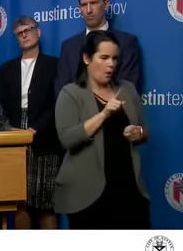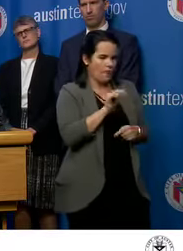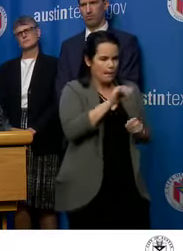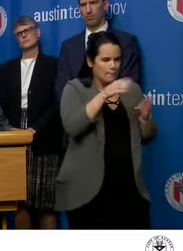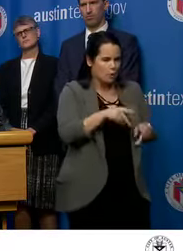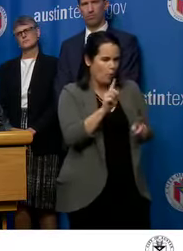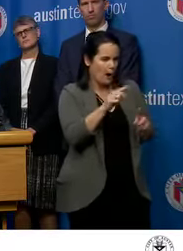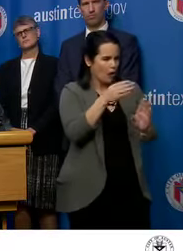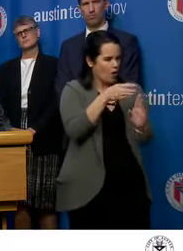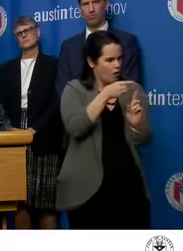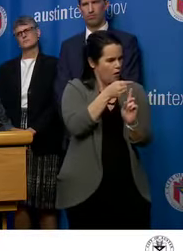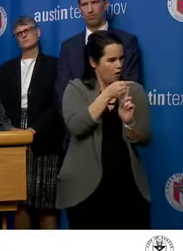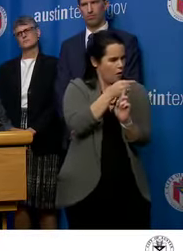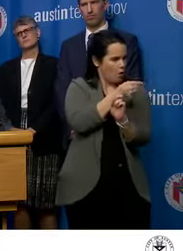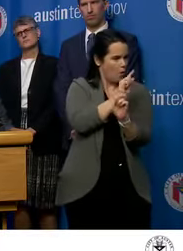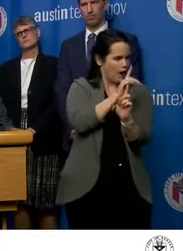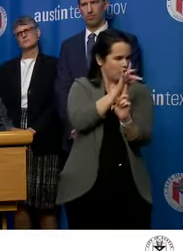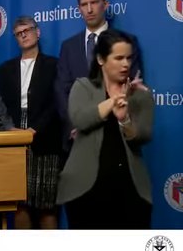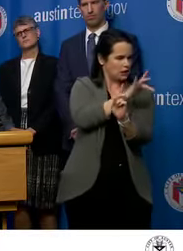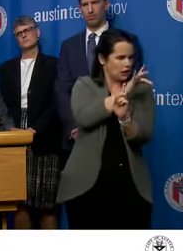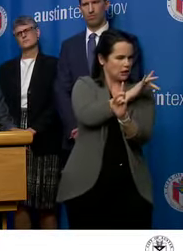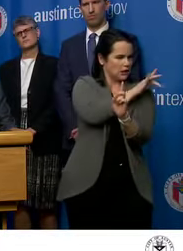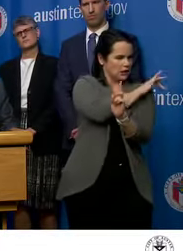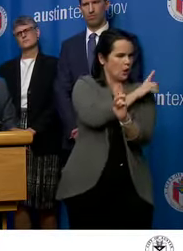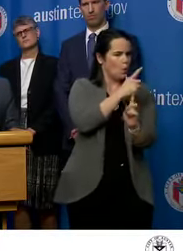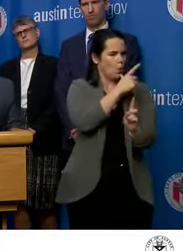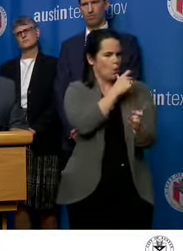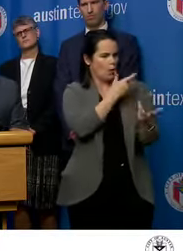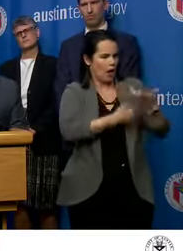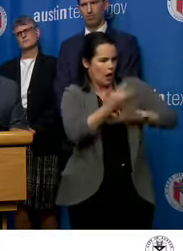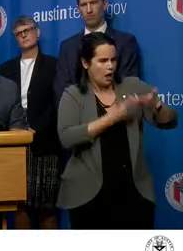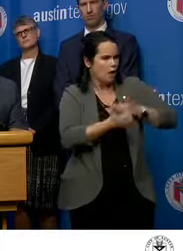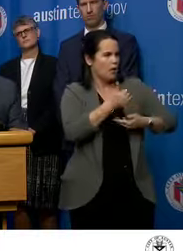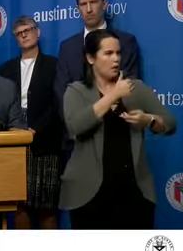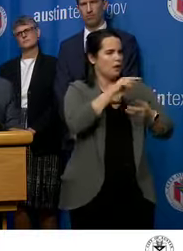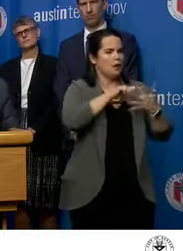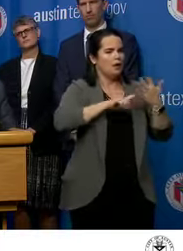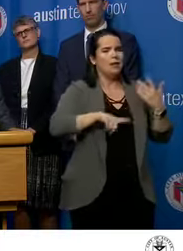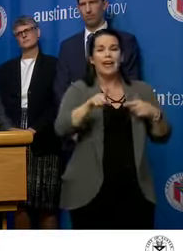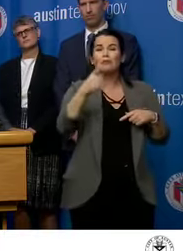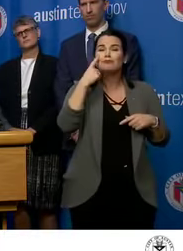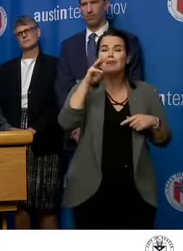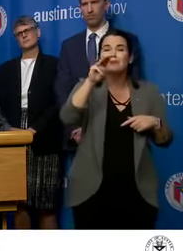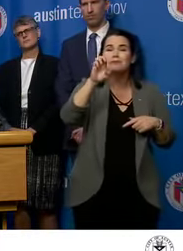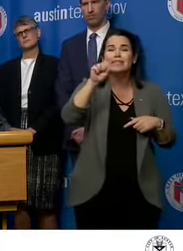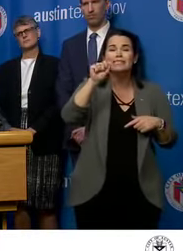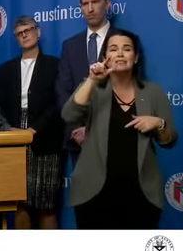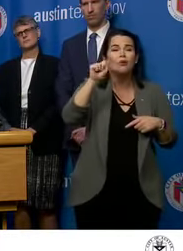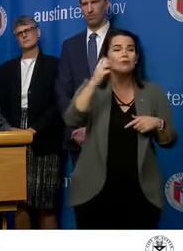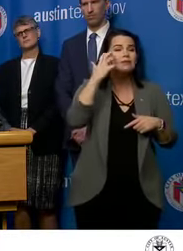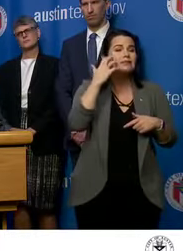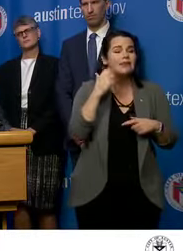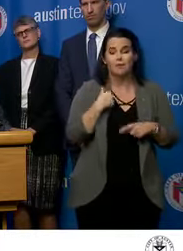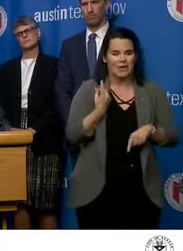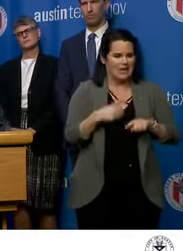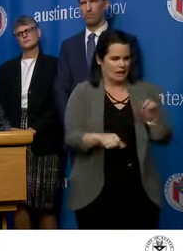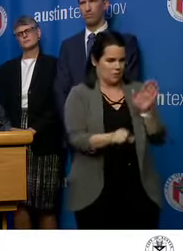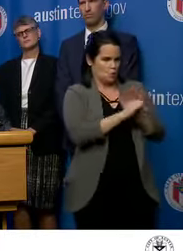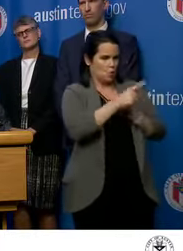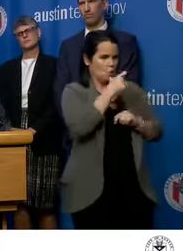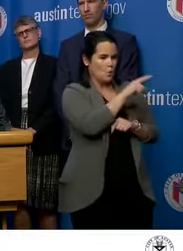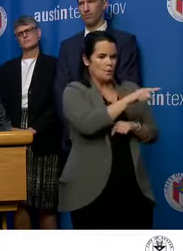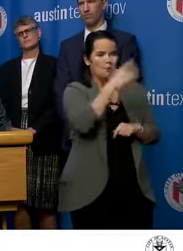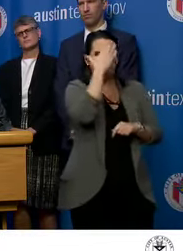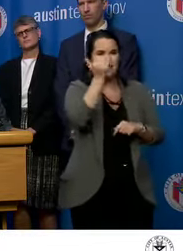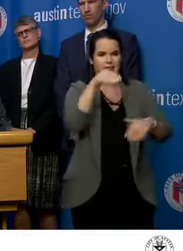there and who they were around. In the event, like we saw with the measles case recently, if we can't identify those individuals because they traveled through a